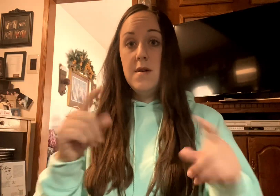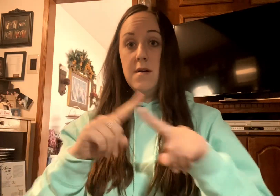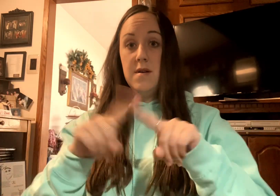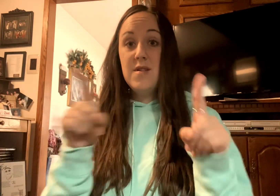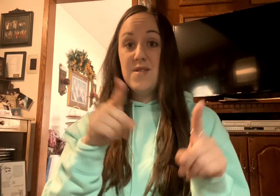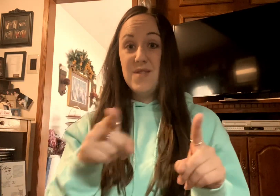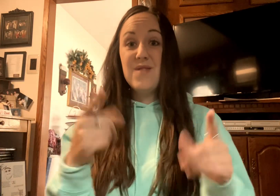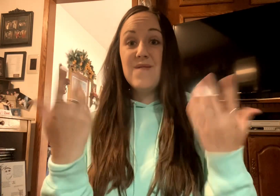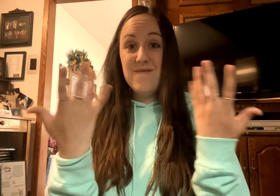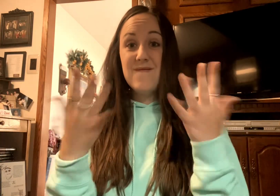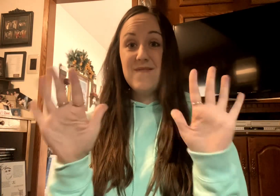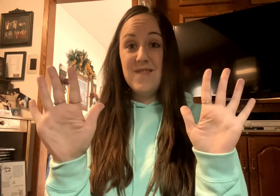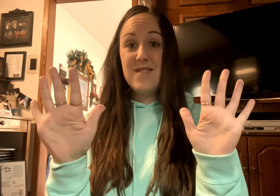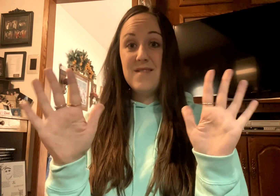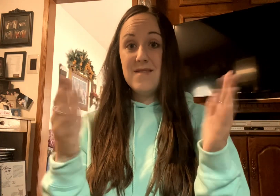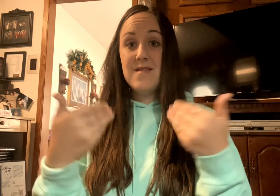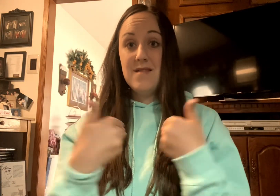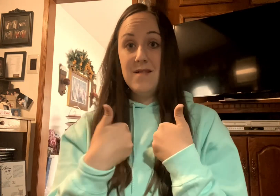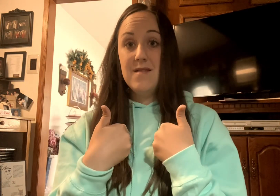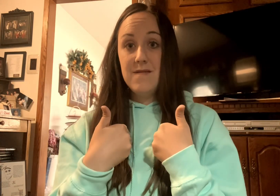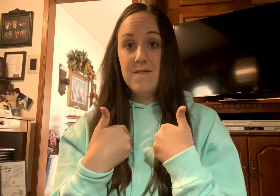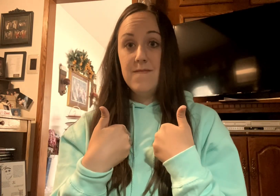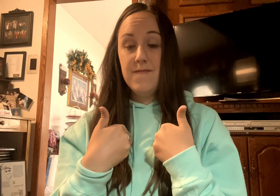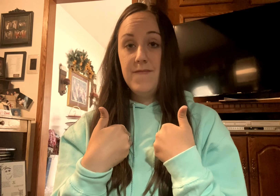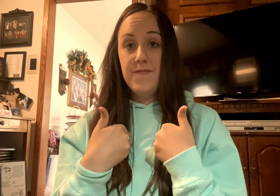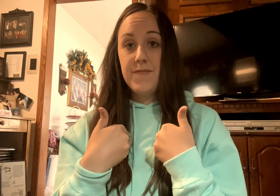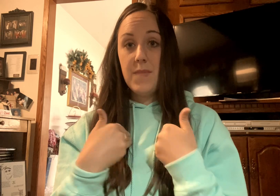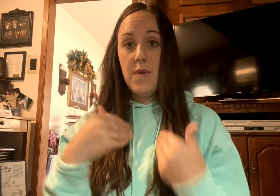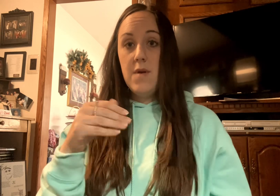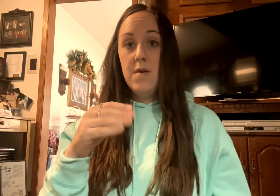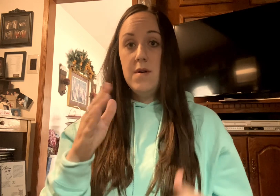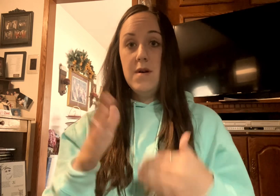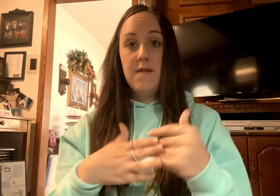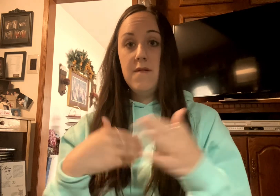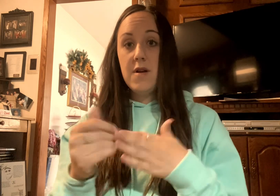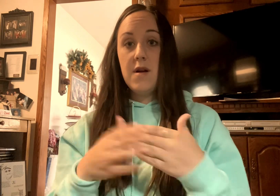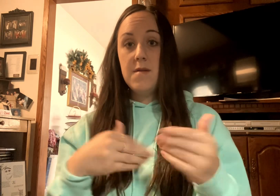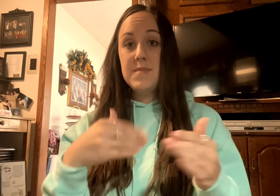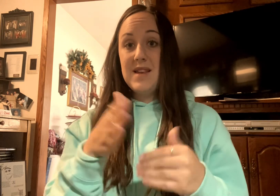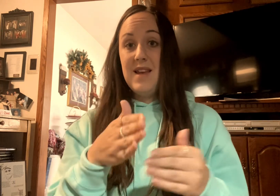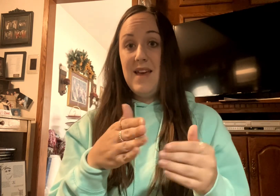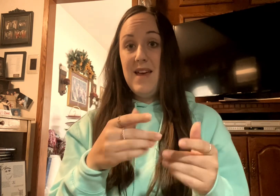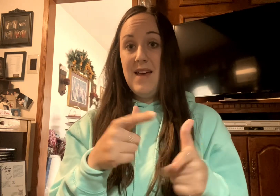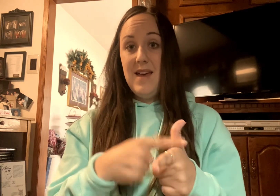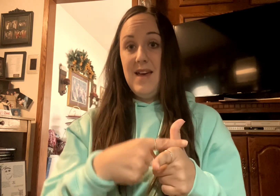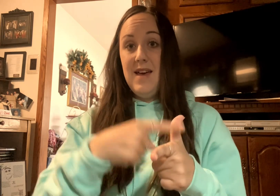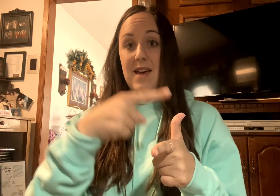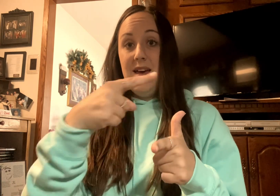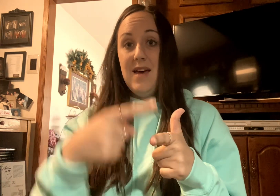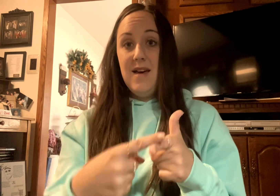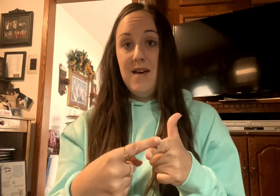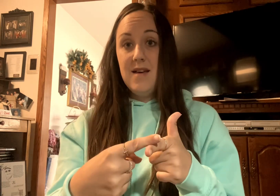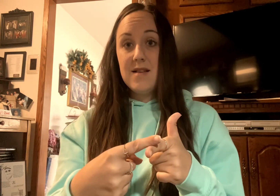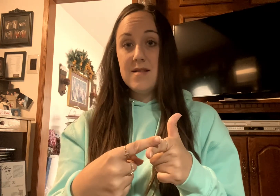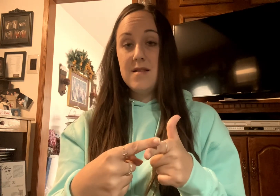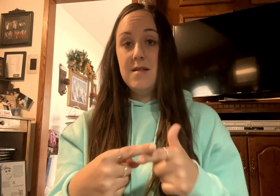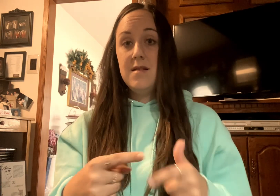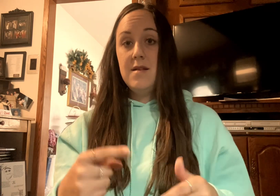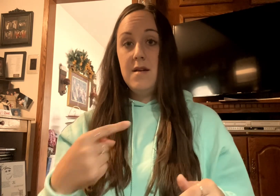already had it Whoever comes next I hope